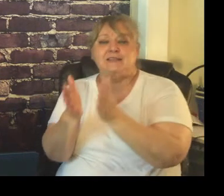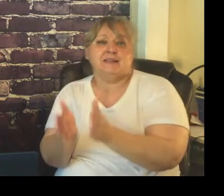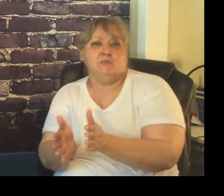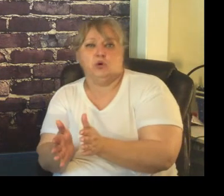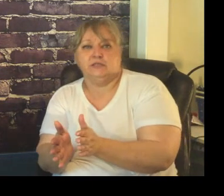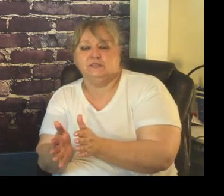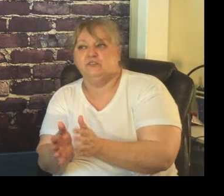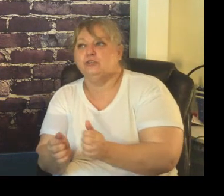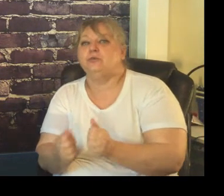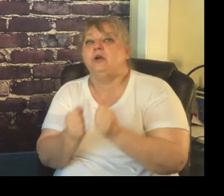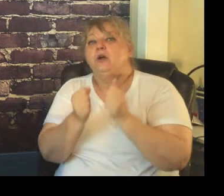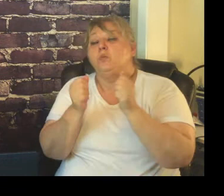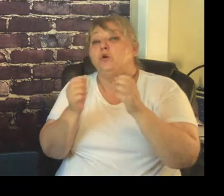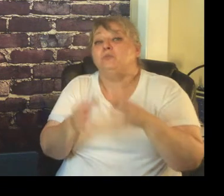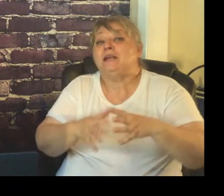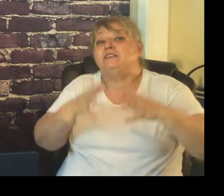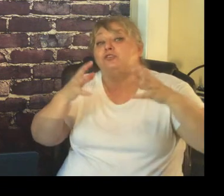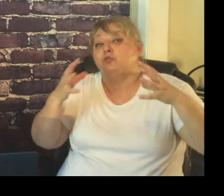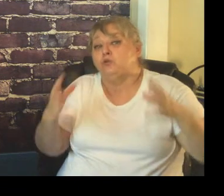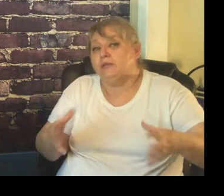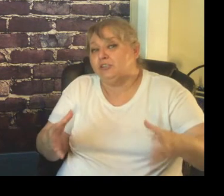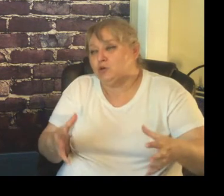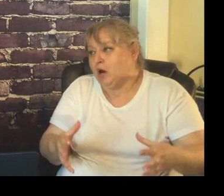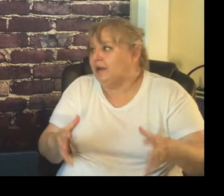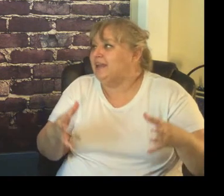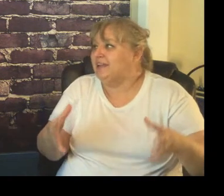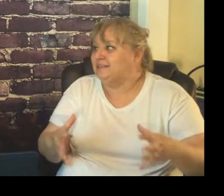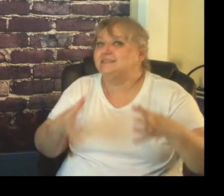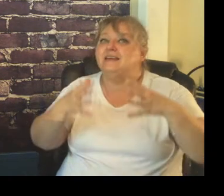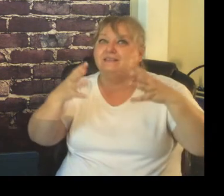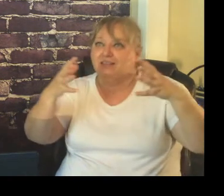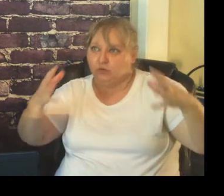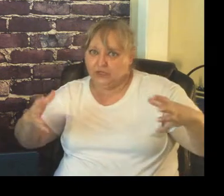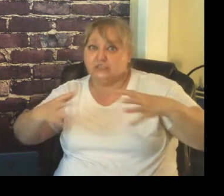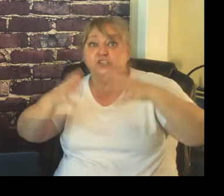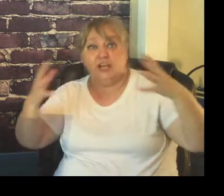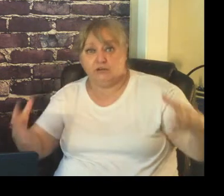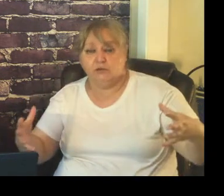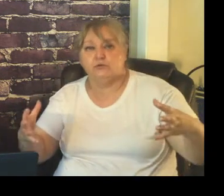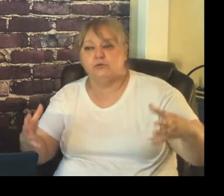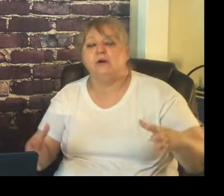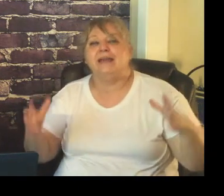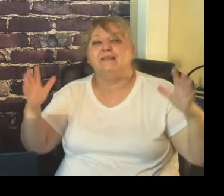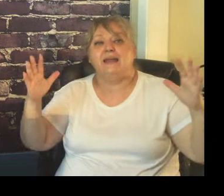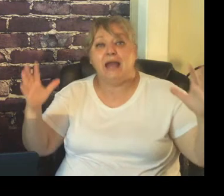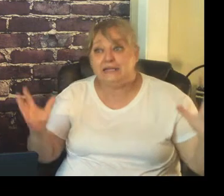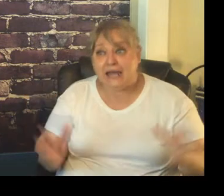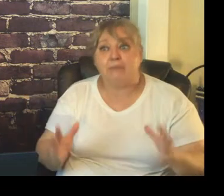not important for you what part the school that you are the general rule and then adapt